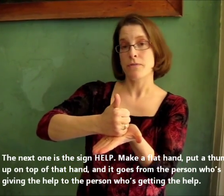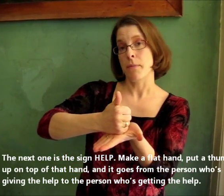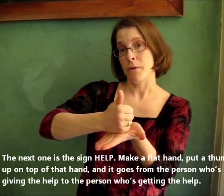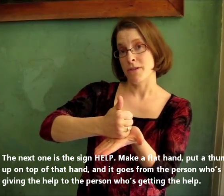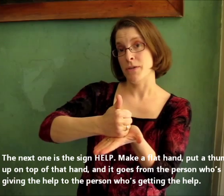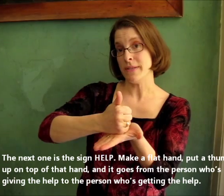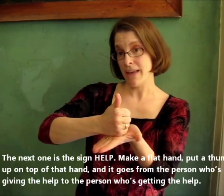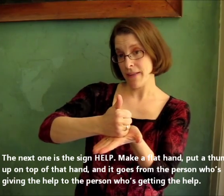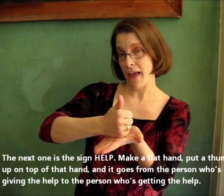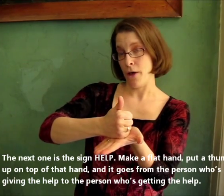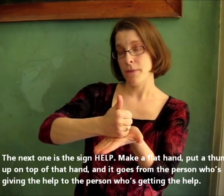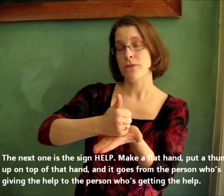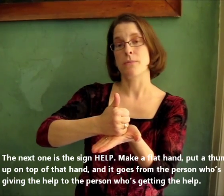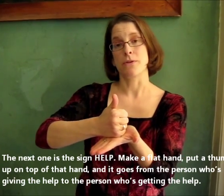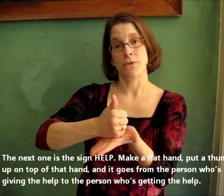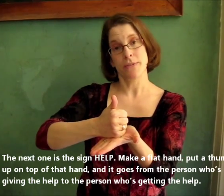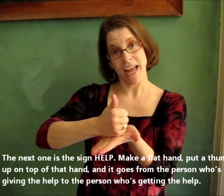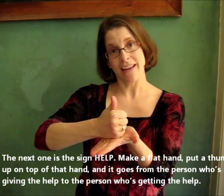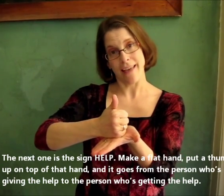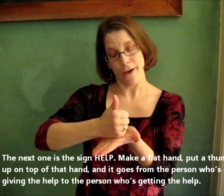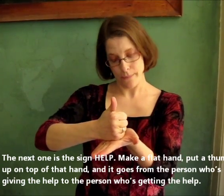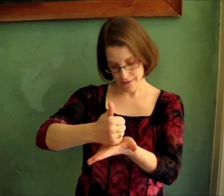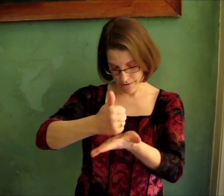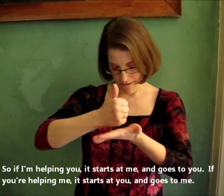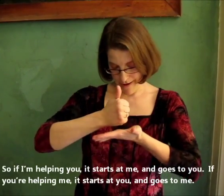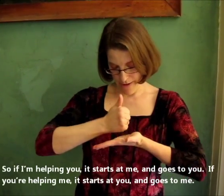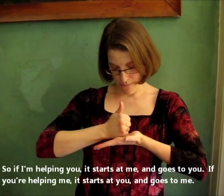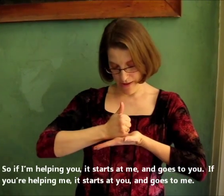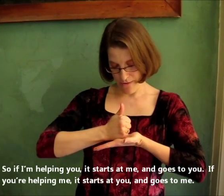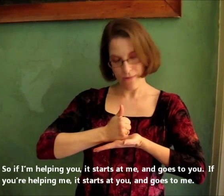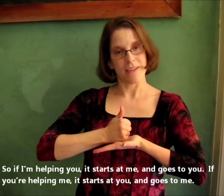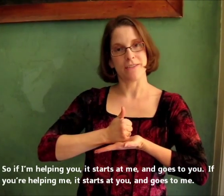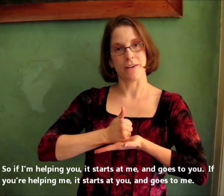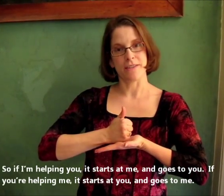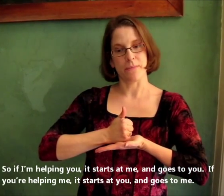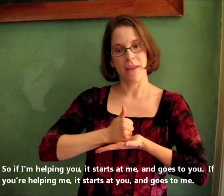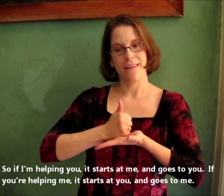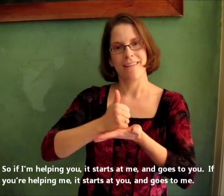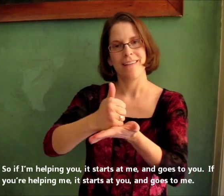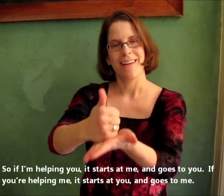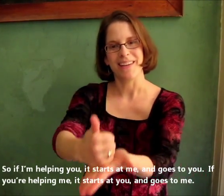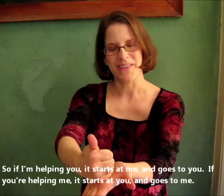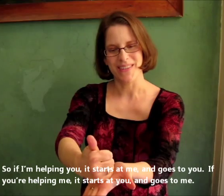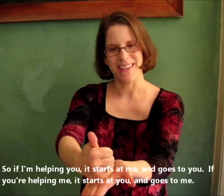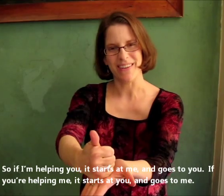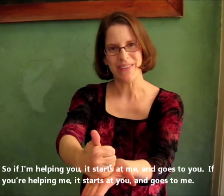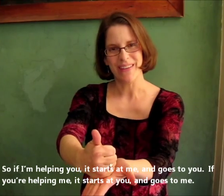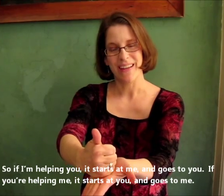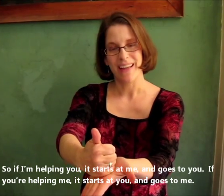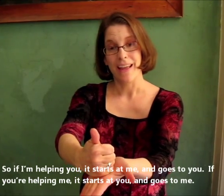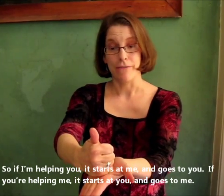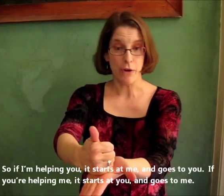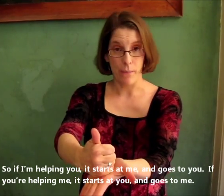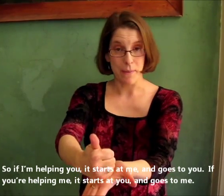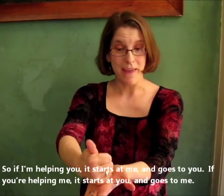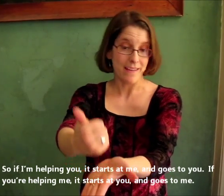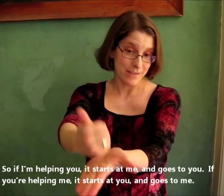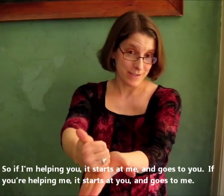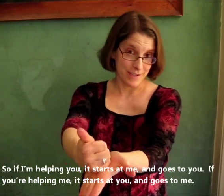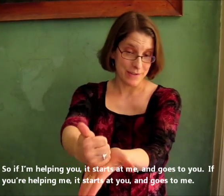from the person who's giving the help to the person who's getting the help. So if I'm helping you, it starts at me and goes to you. If you're helping me, it starts at you